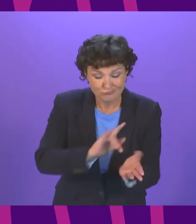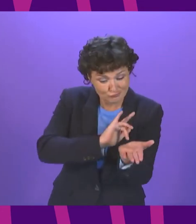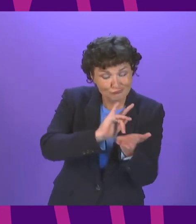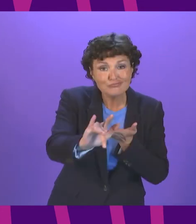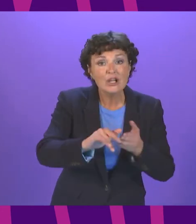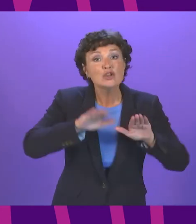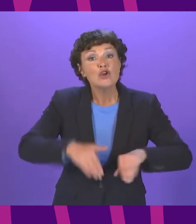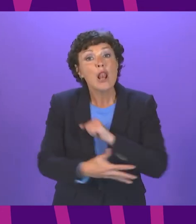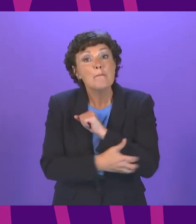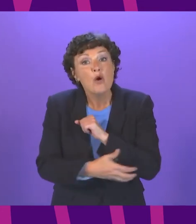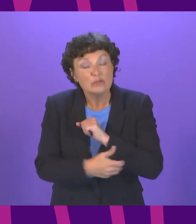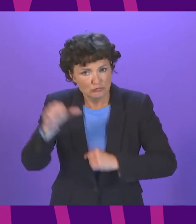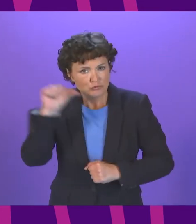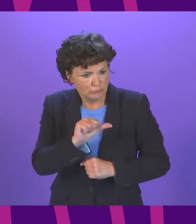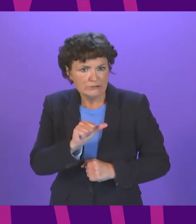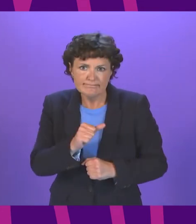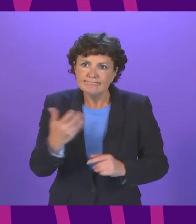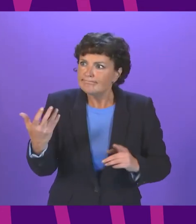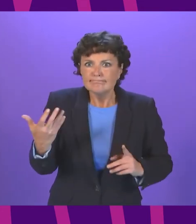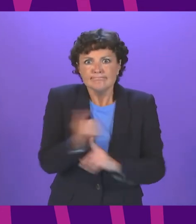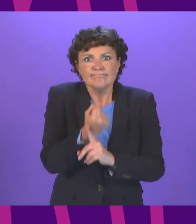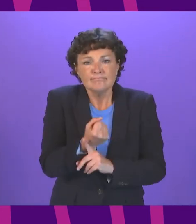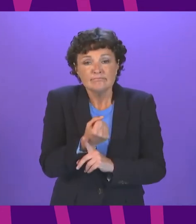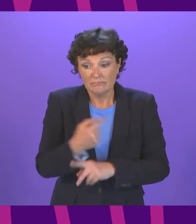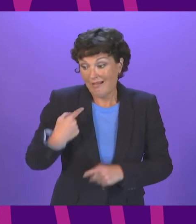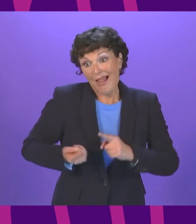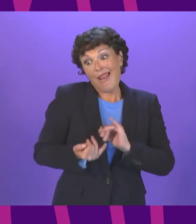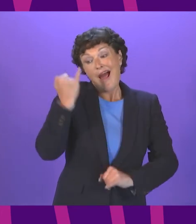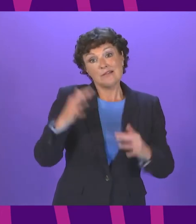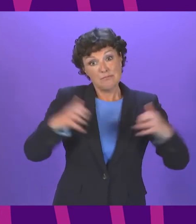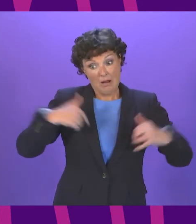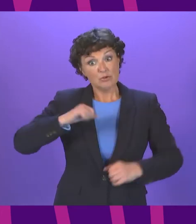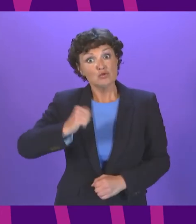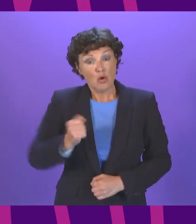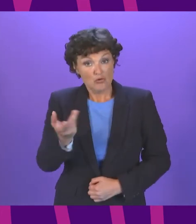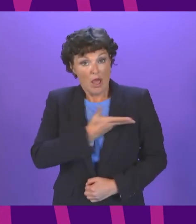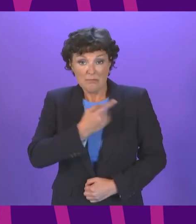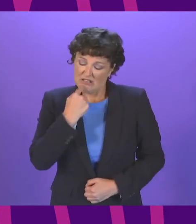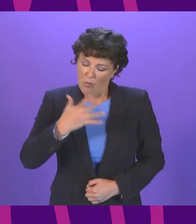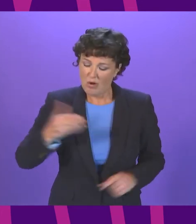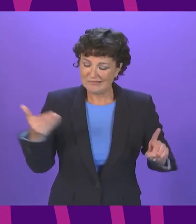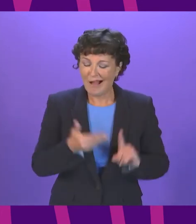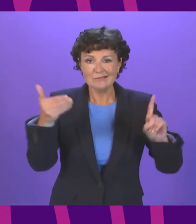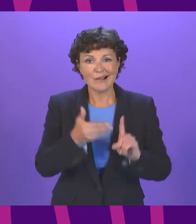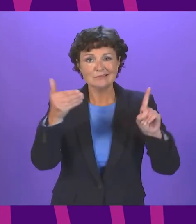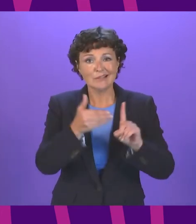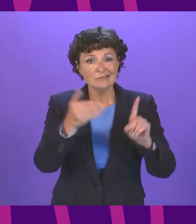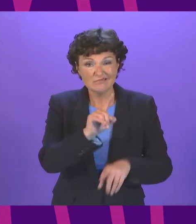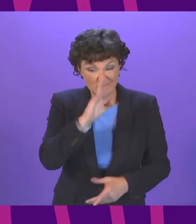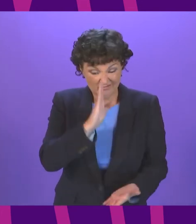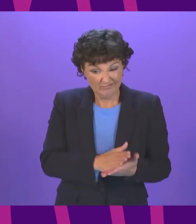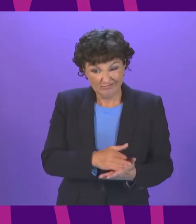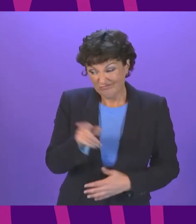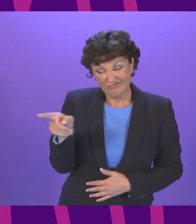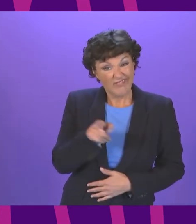targets in the last Parliament without caveat and without condition. And it is clear that the measures in this programme for government will not meet